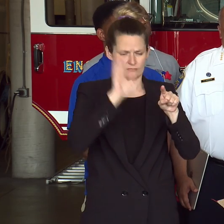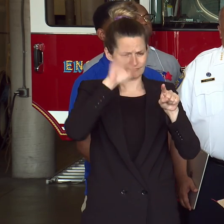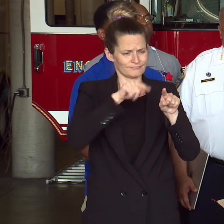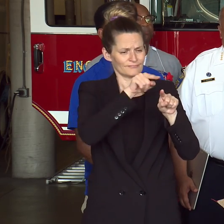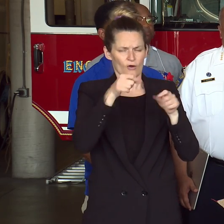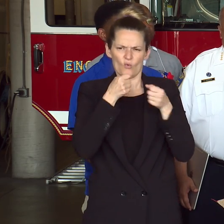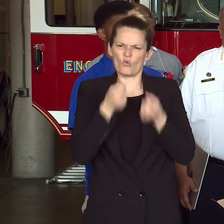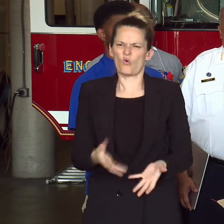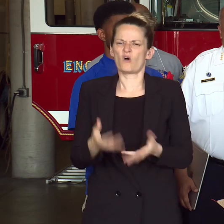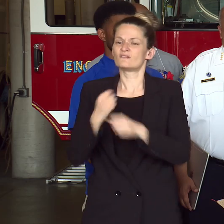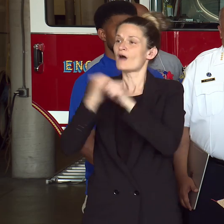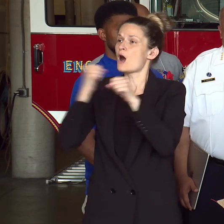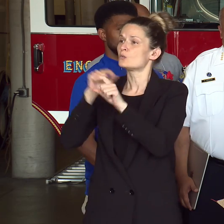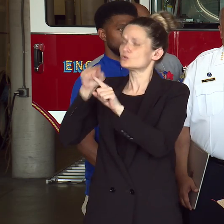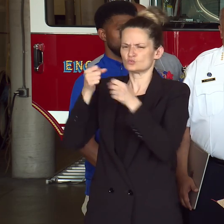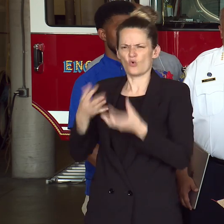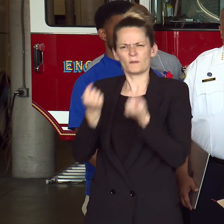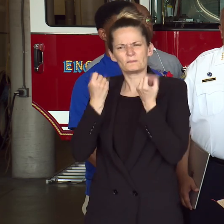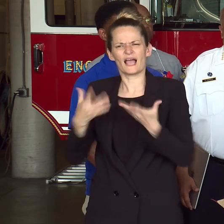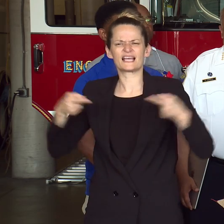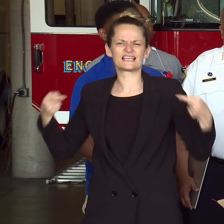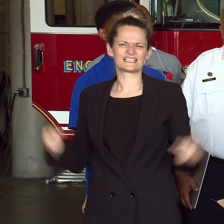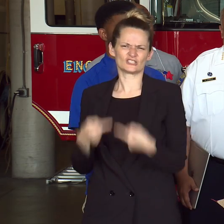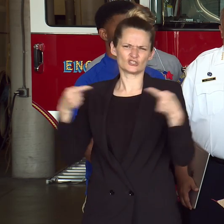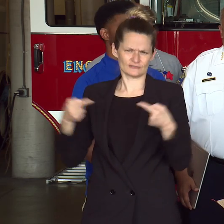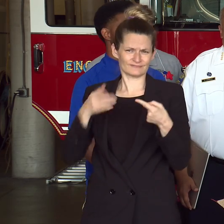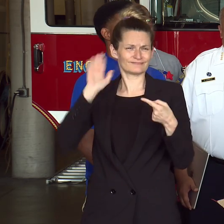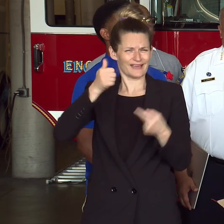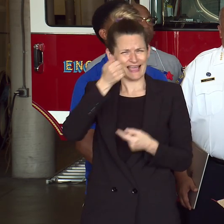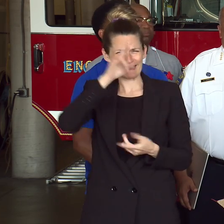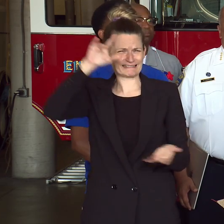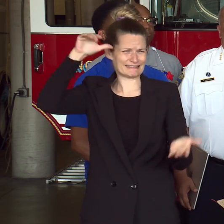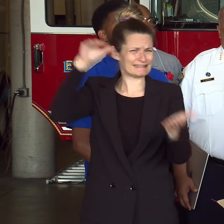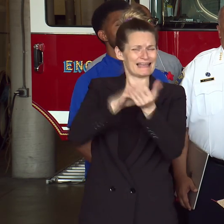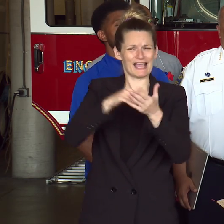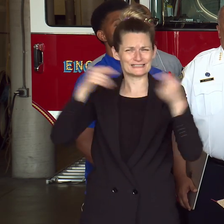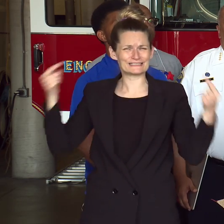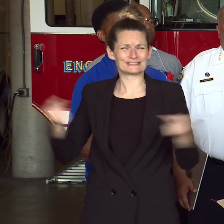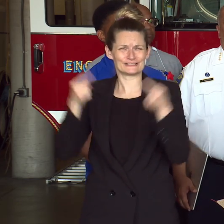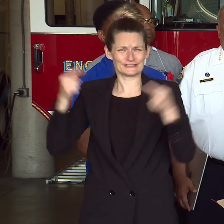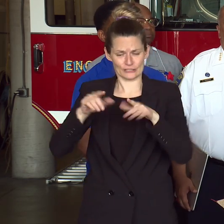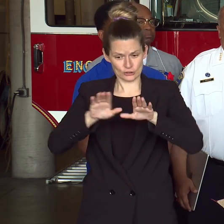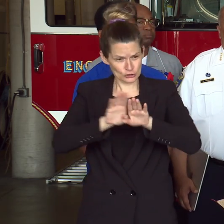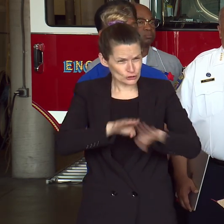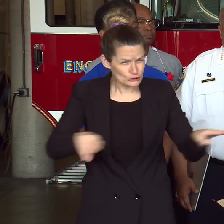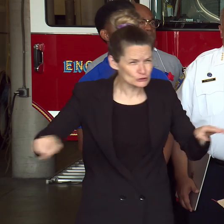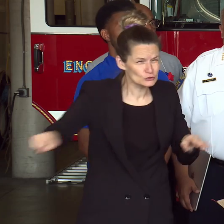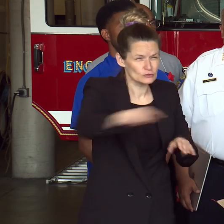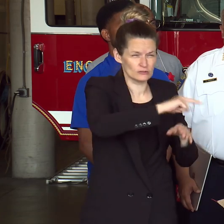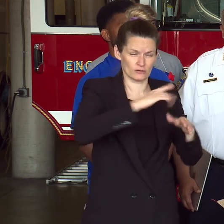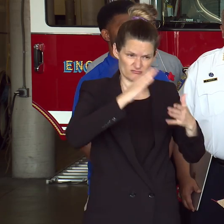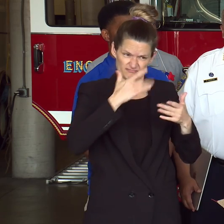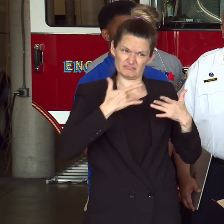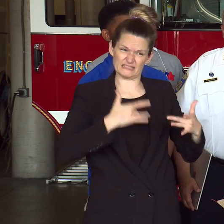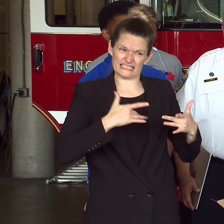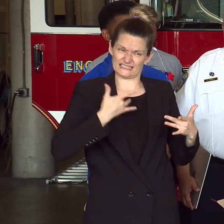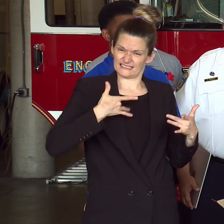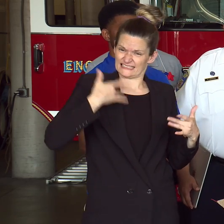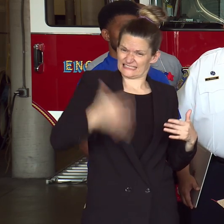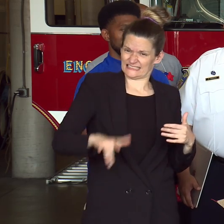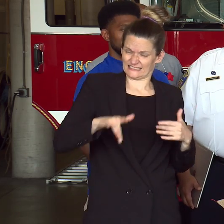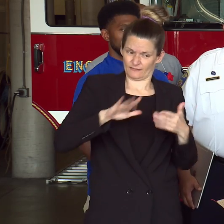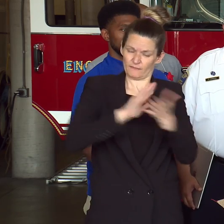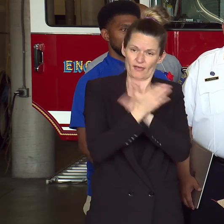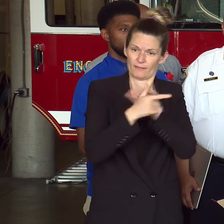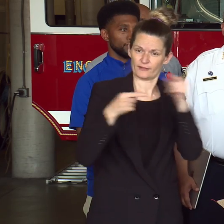departments in 2018. Children may be especially vulnerable to harm from fireworks and should be supervised during the 4th of